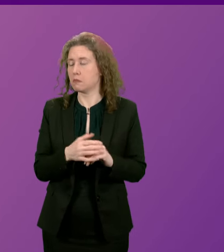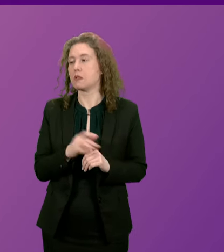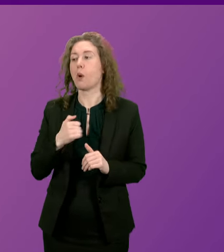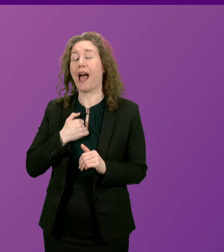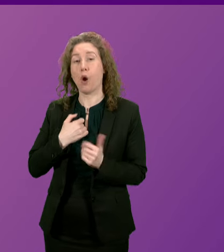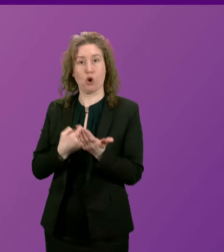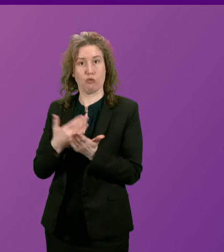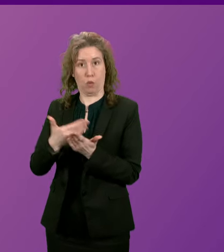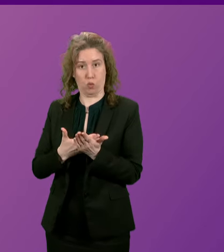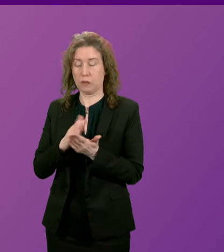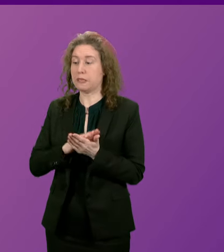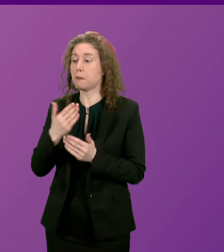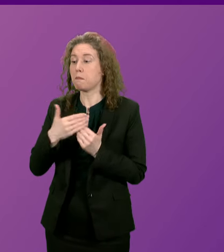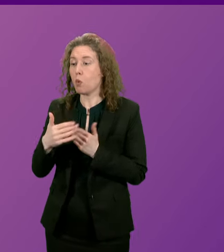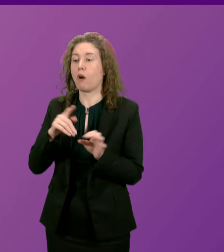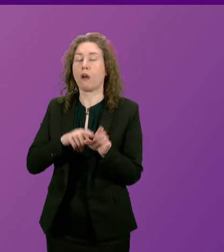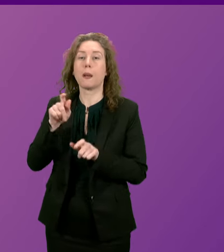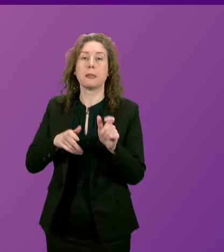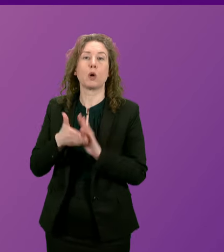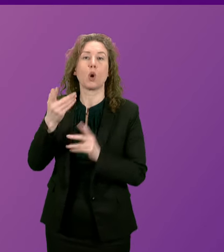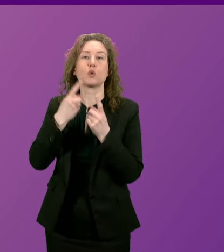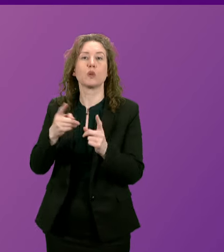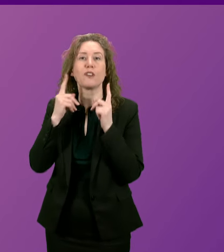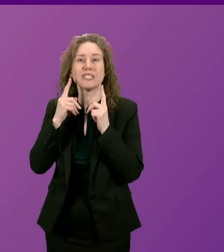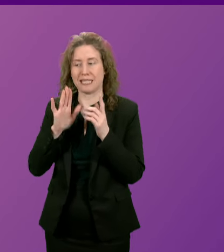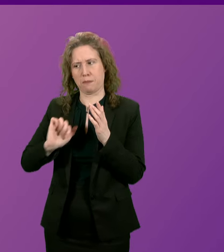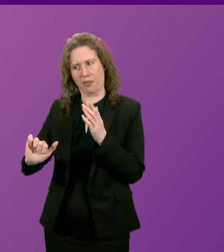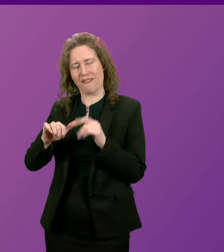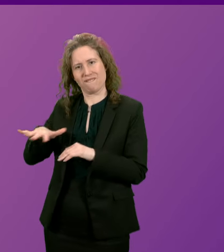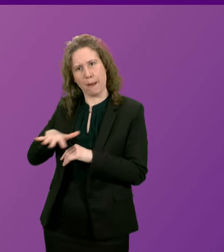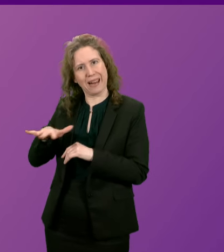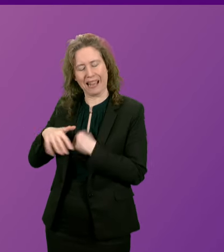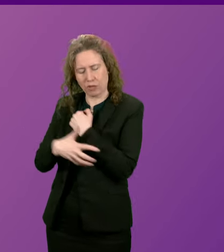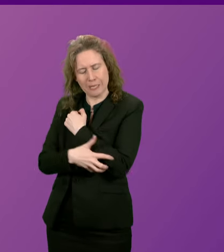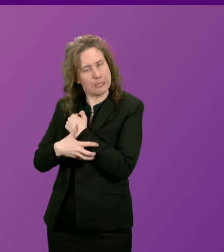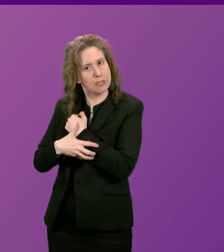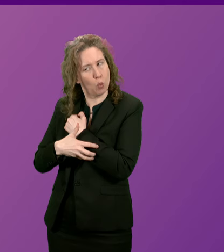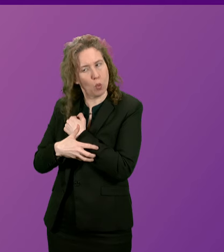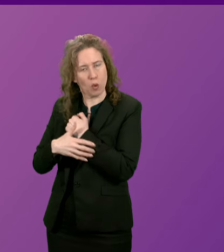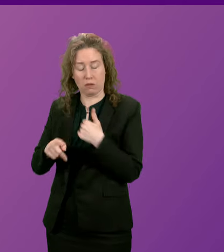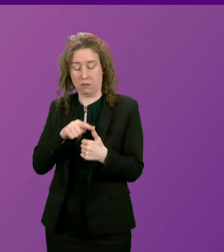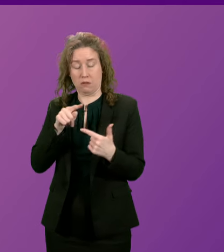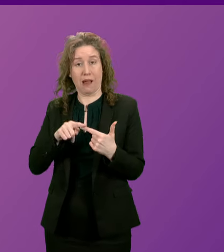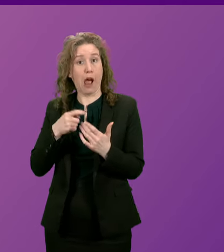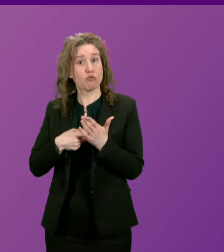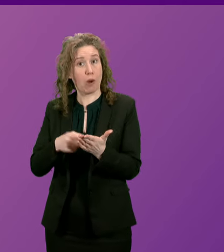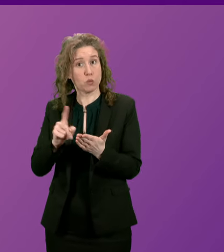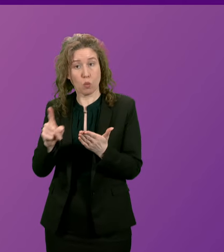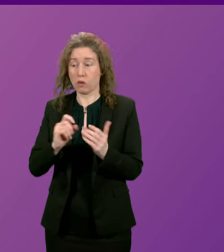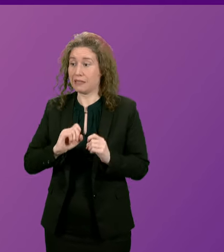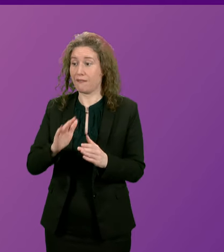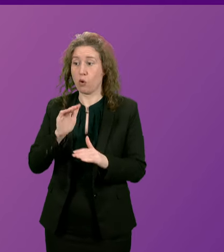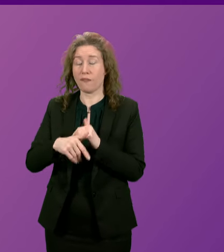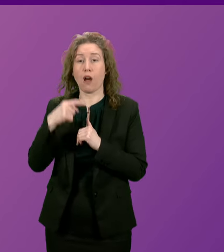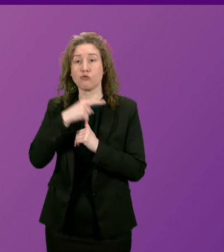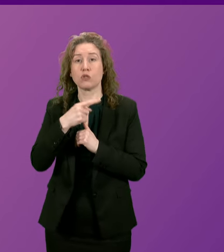seen more young people going to university from deprived areas than ever before. Our record, of course, has delivered over 128